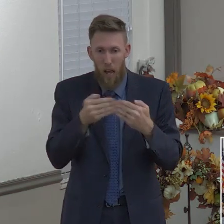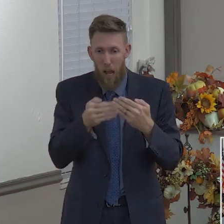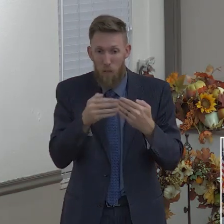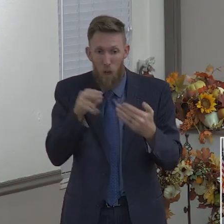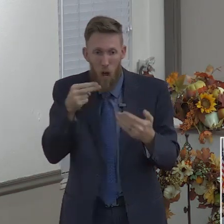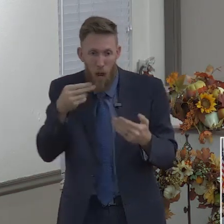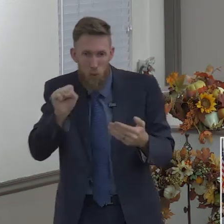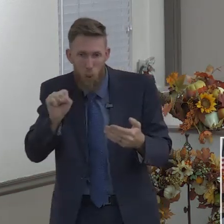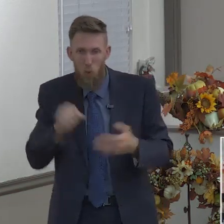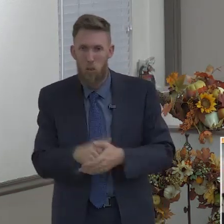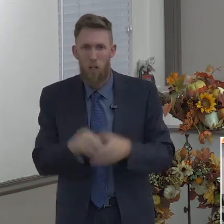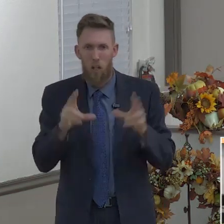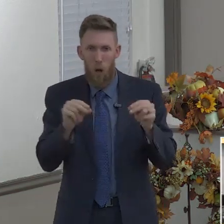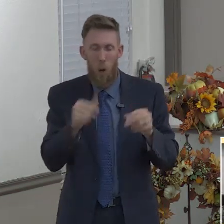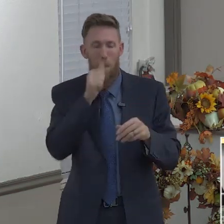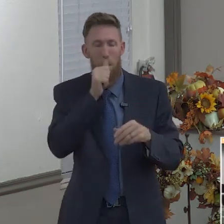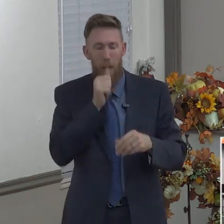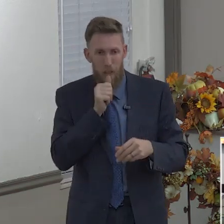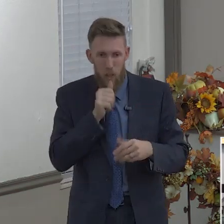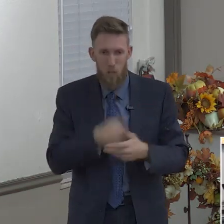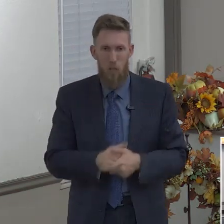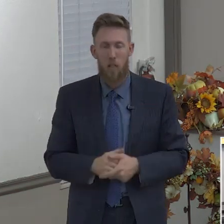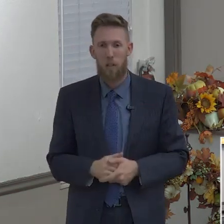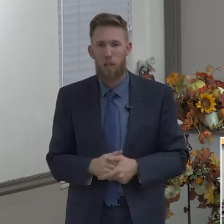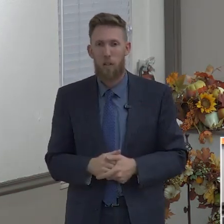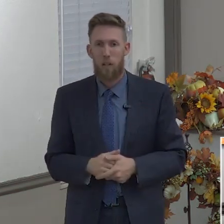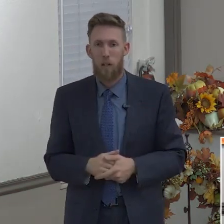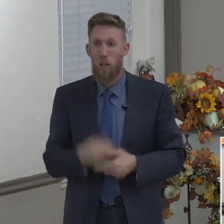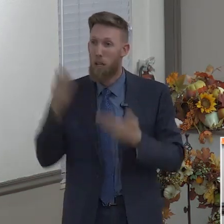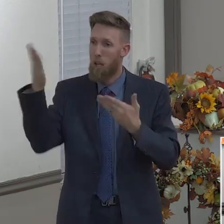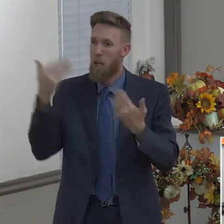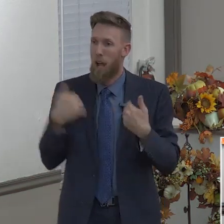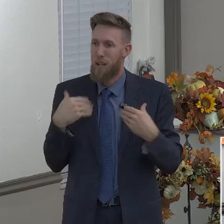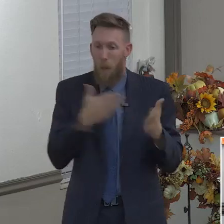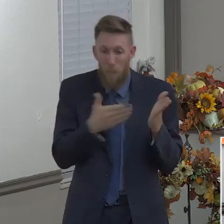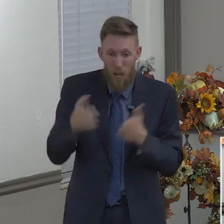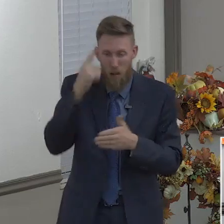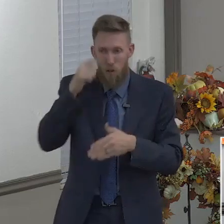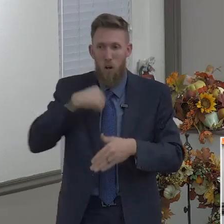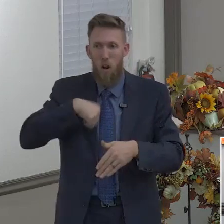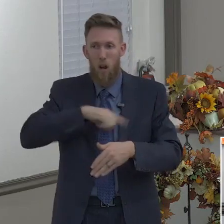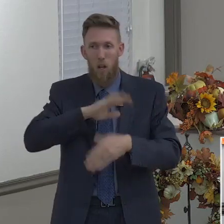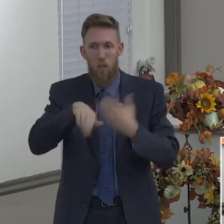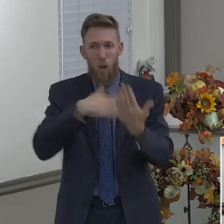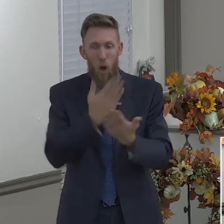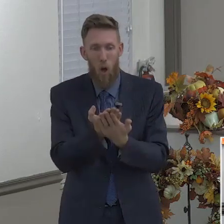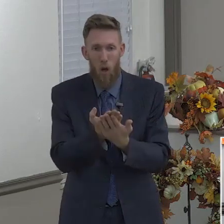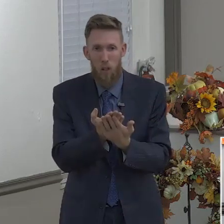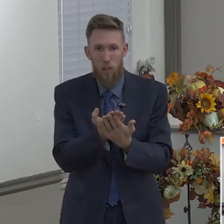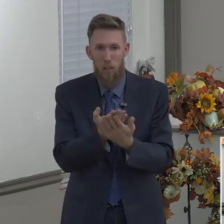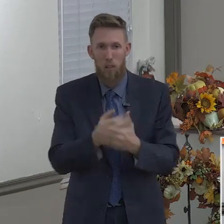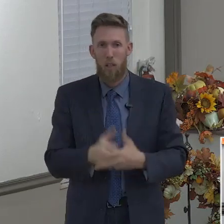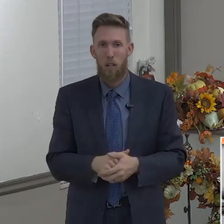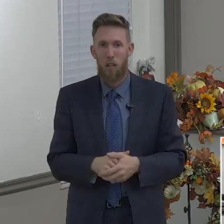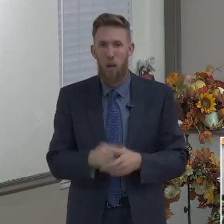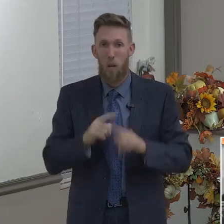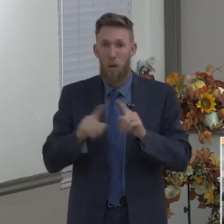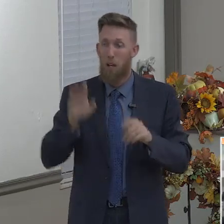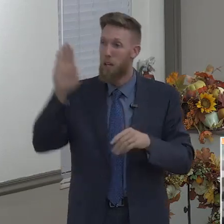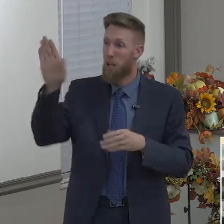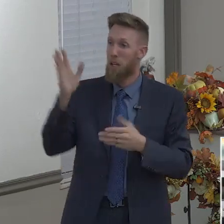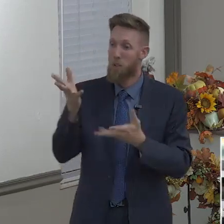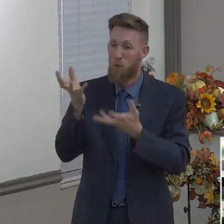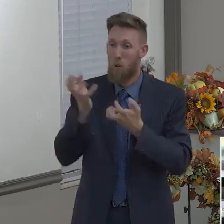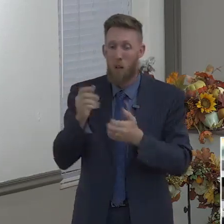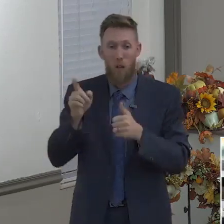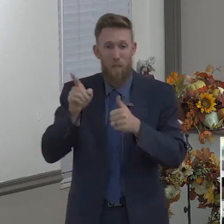for all of us. He has something for us to do. But God says, hey, the will of God first. And then you're going to receive that